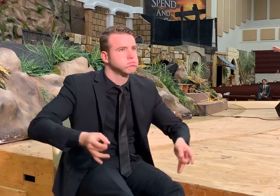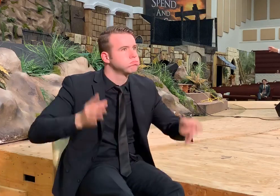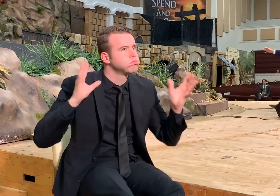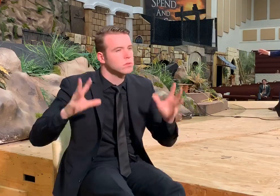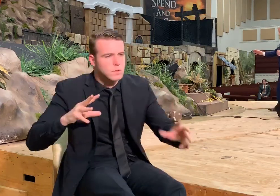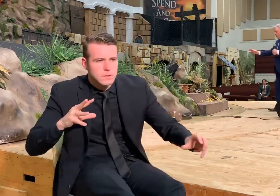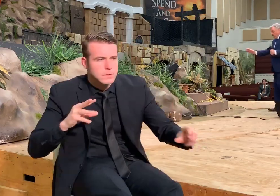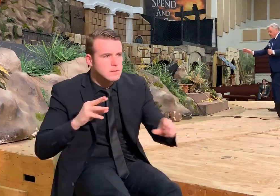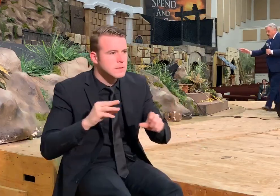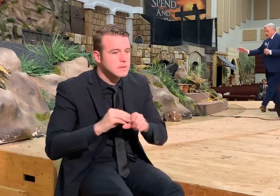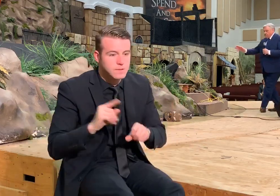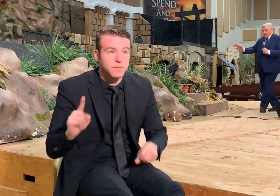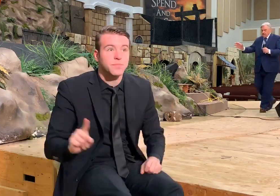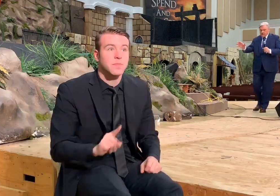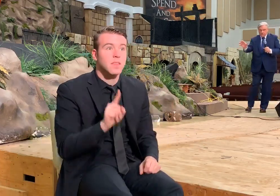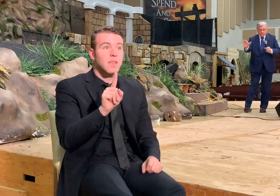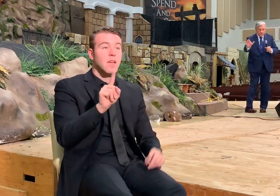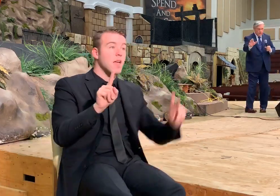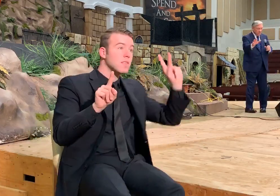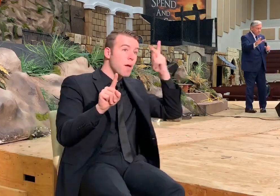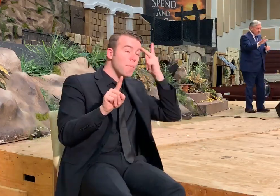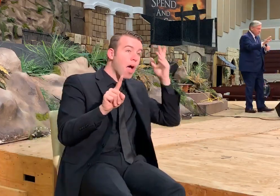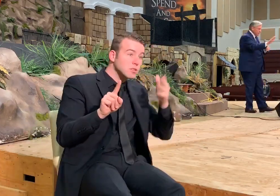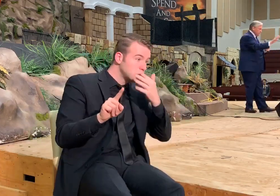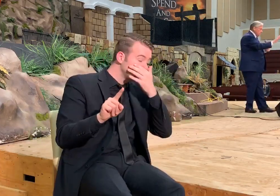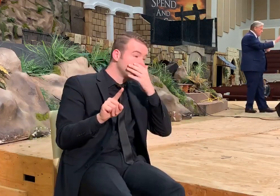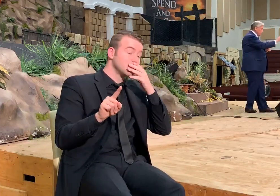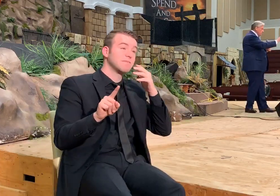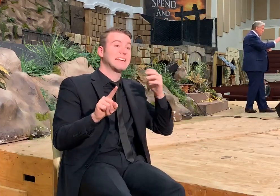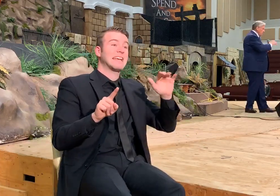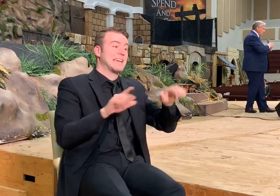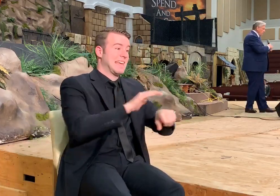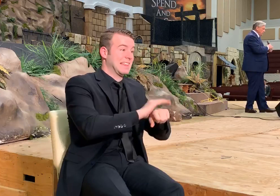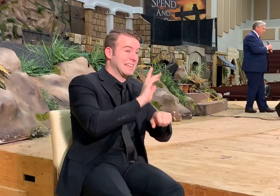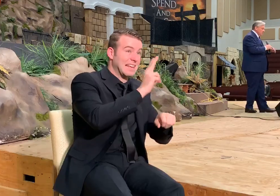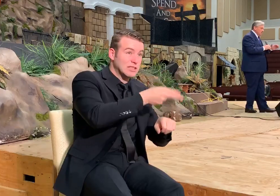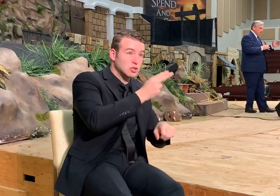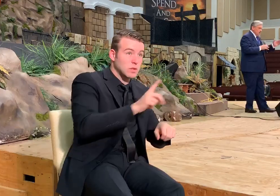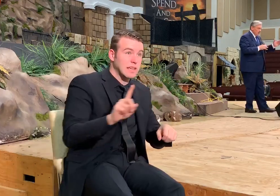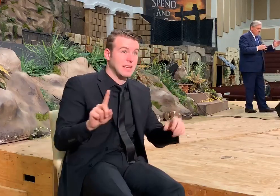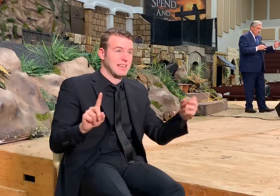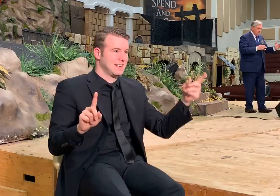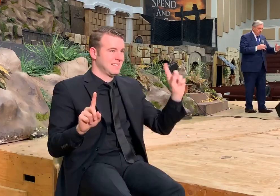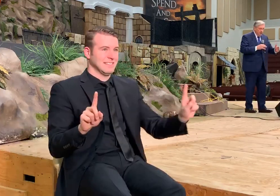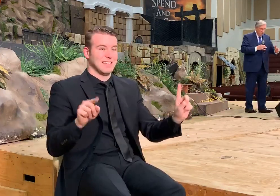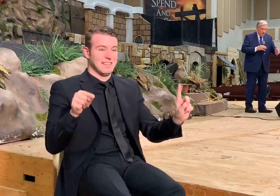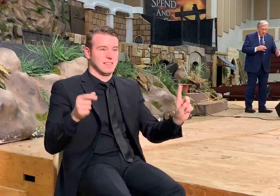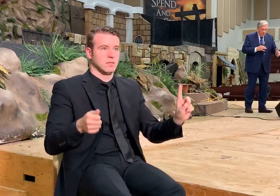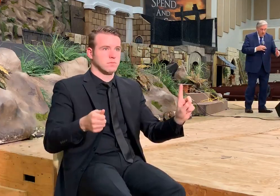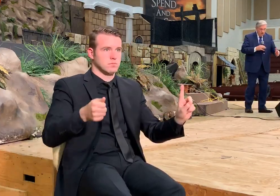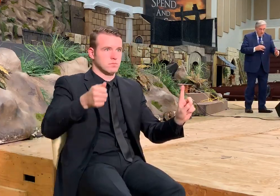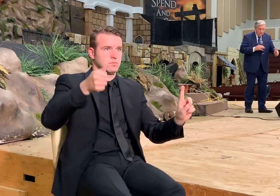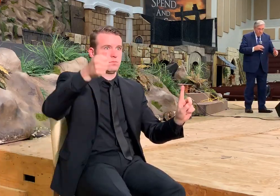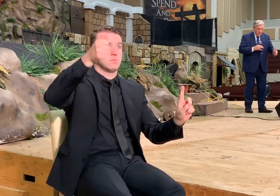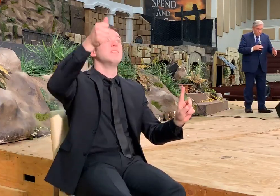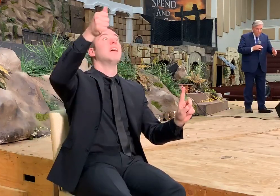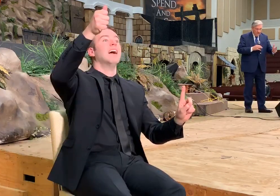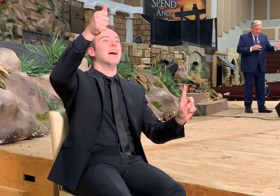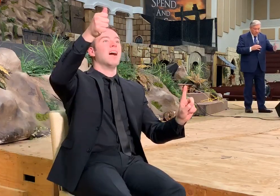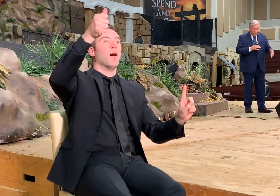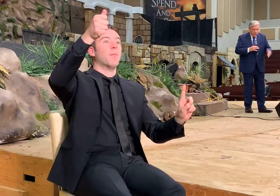than all of these politicians in the history of England. And yet, he is buried here.